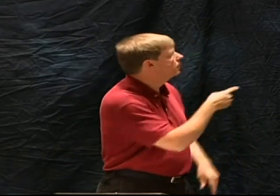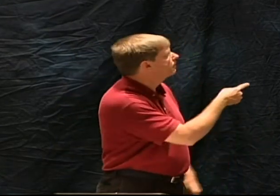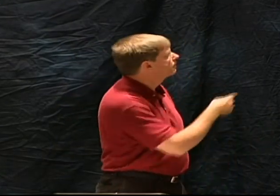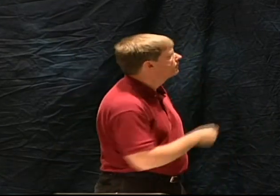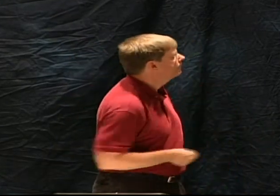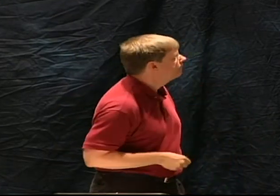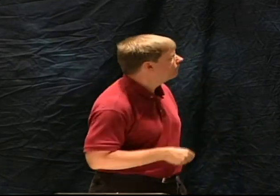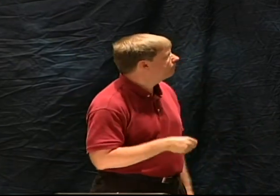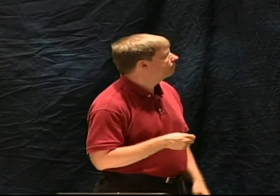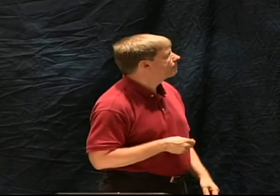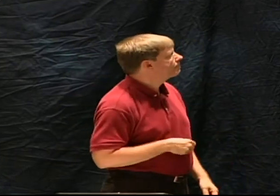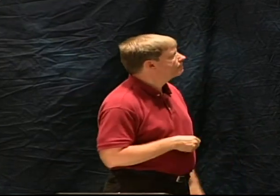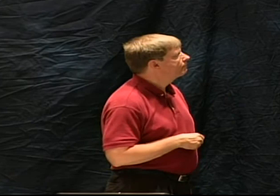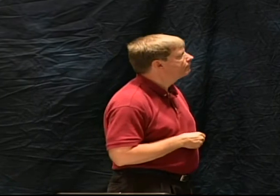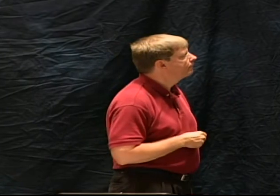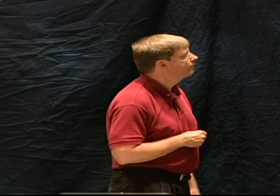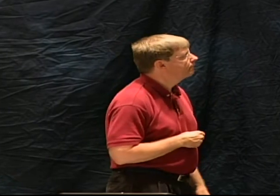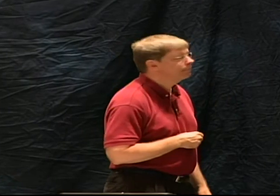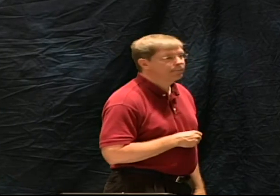And finally,